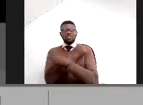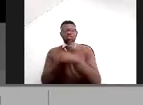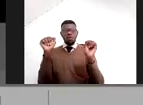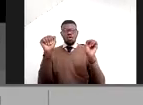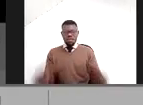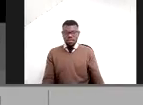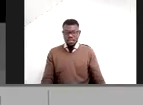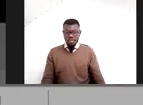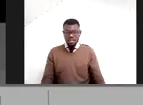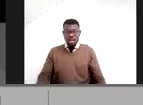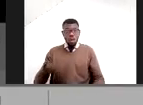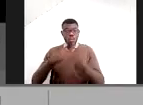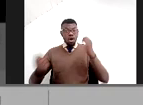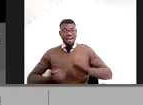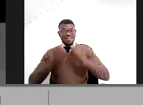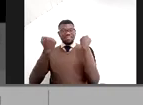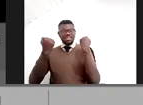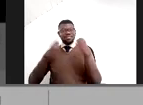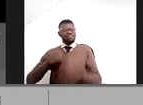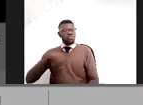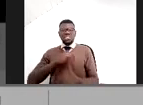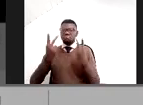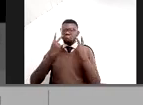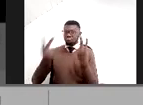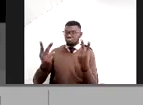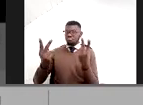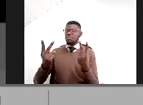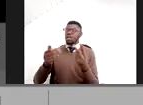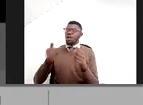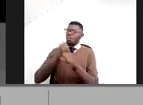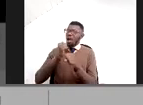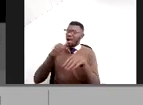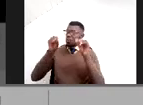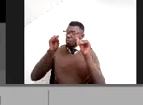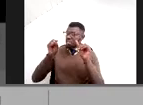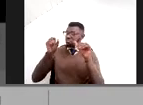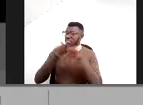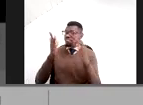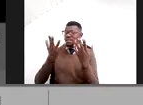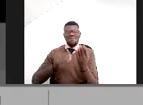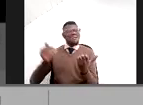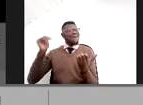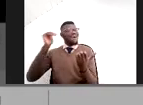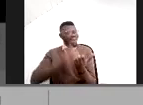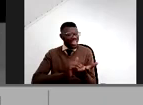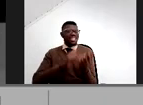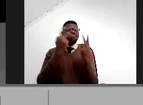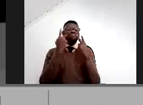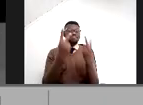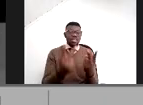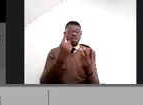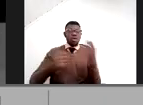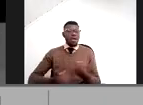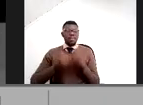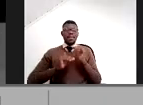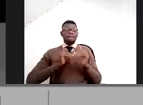What we did is, we just looked into our efficiency. We really again and again went through all processes.